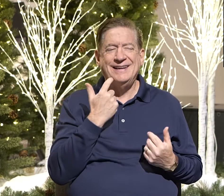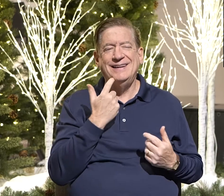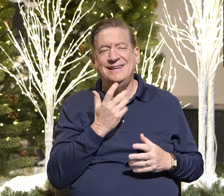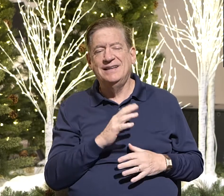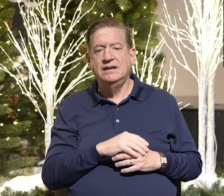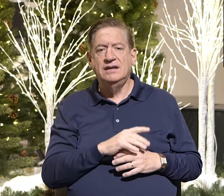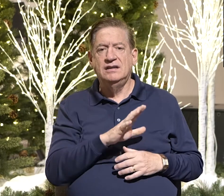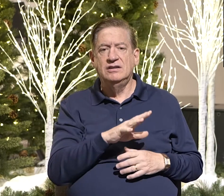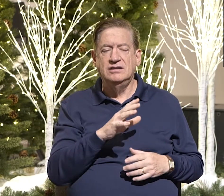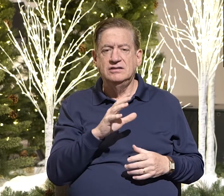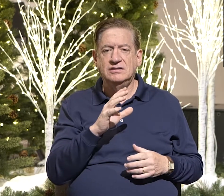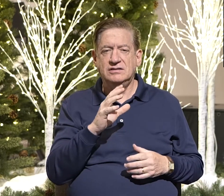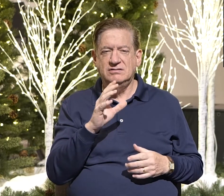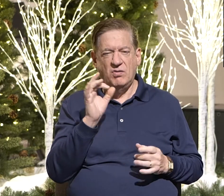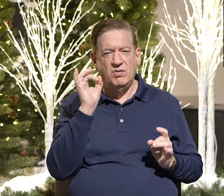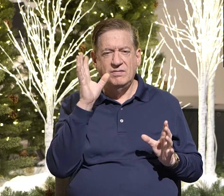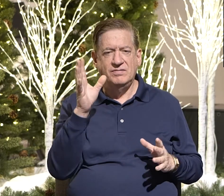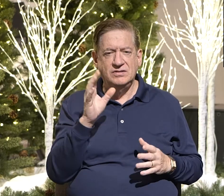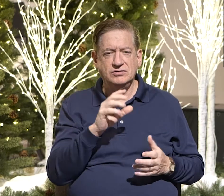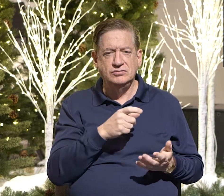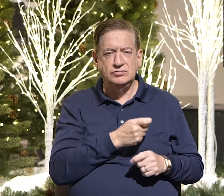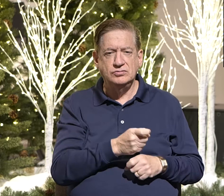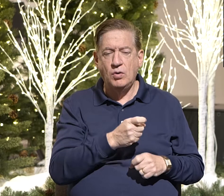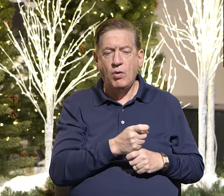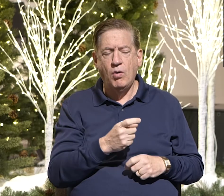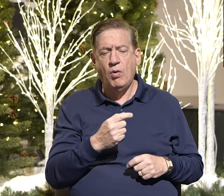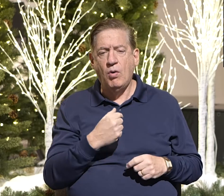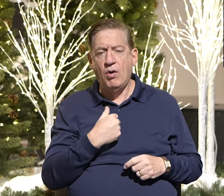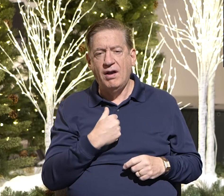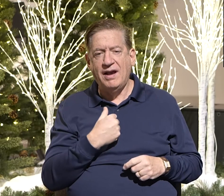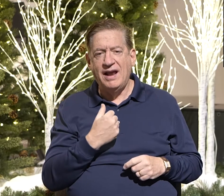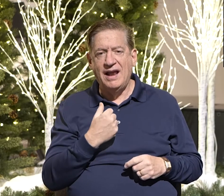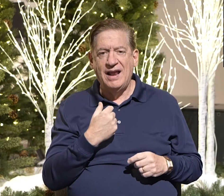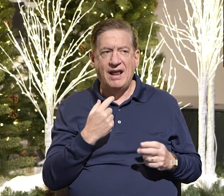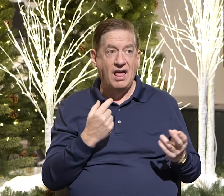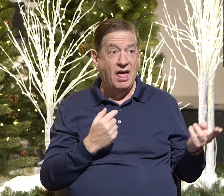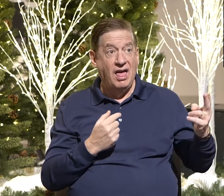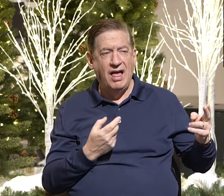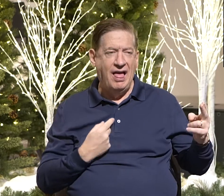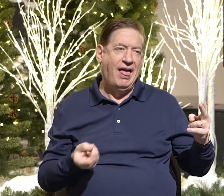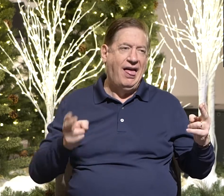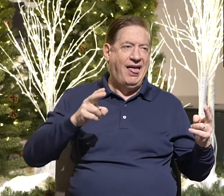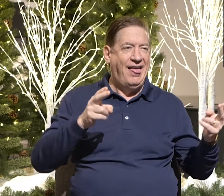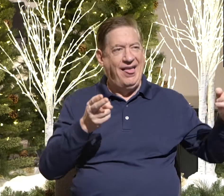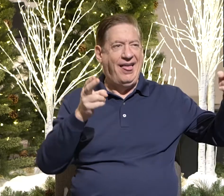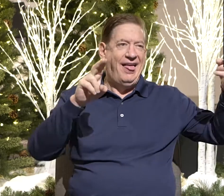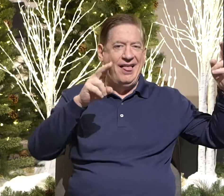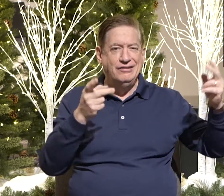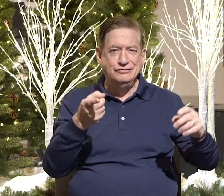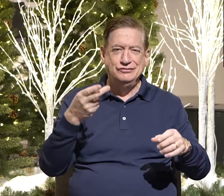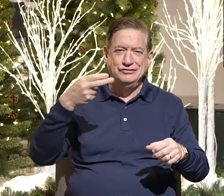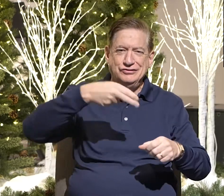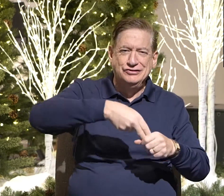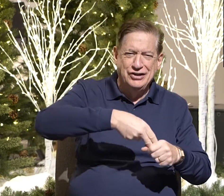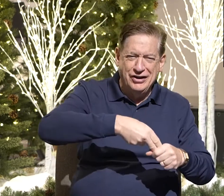crass joke. But rather, oh, no, no. And then one upping it, adding another one in. Joining in.